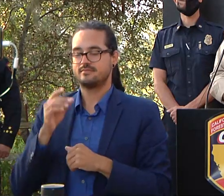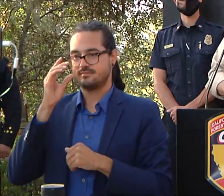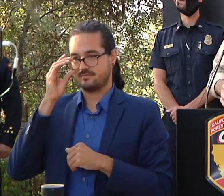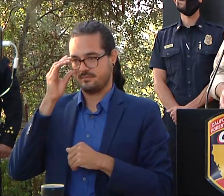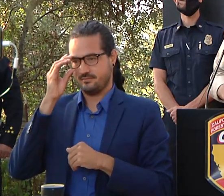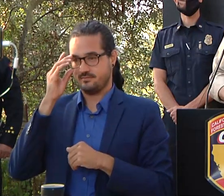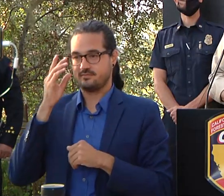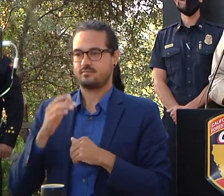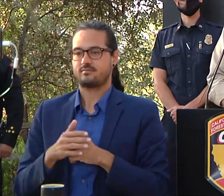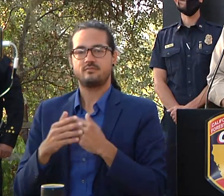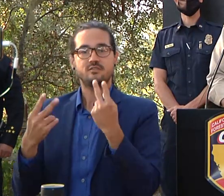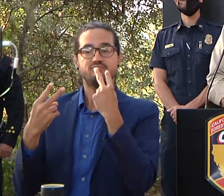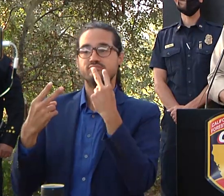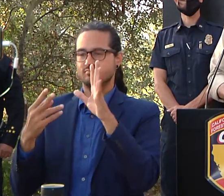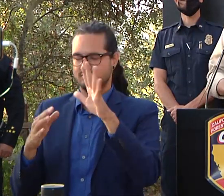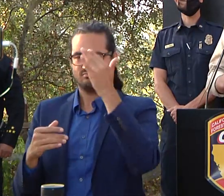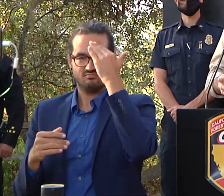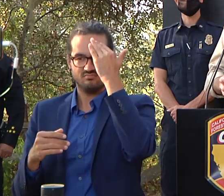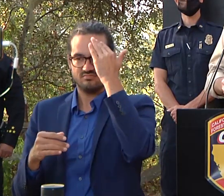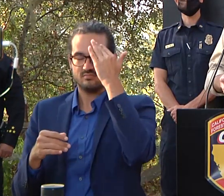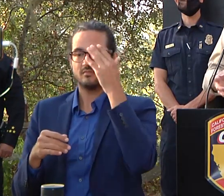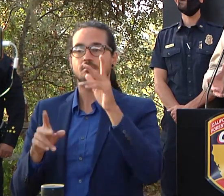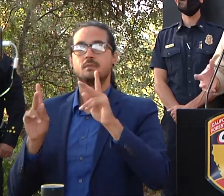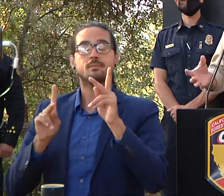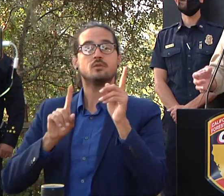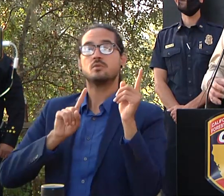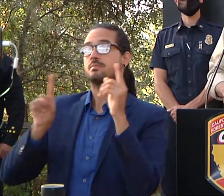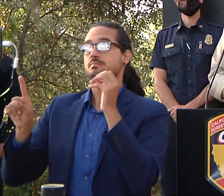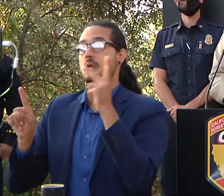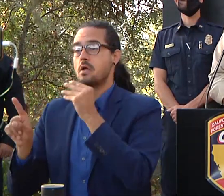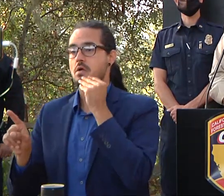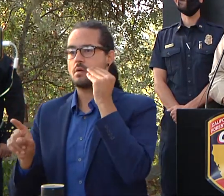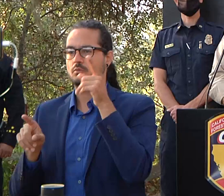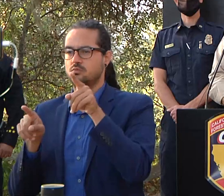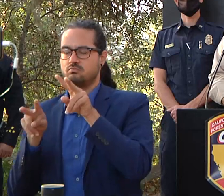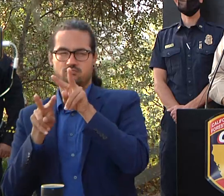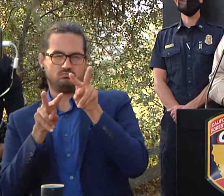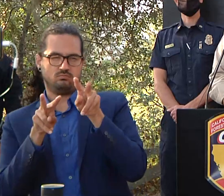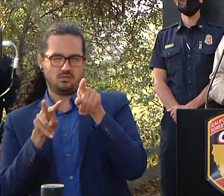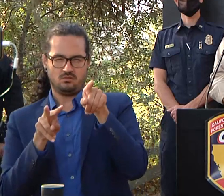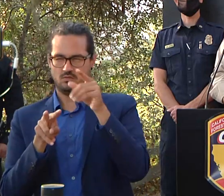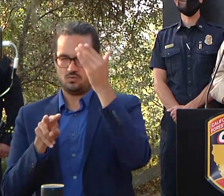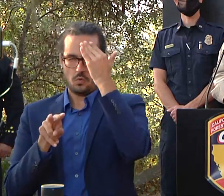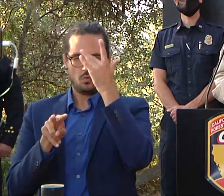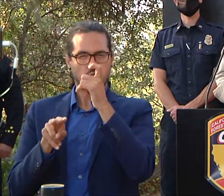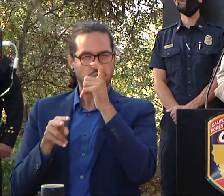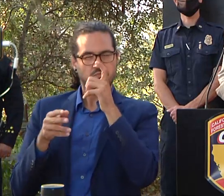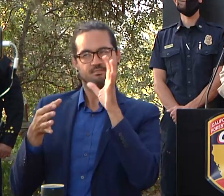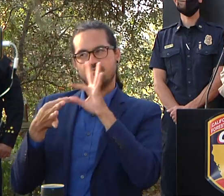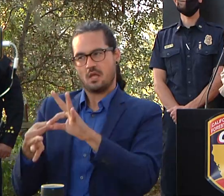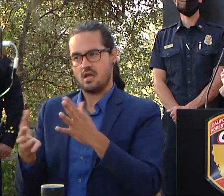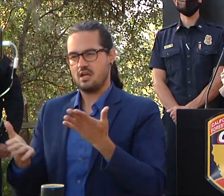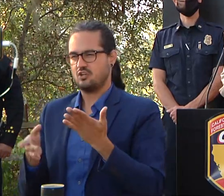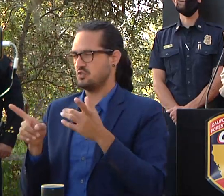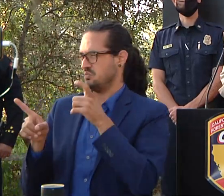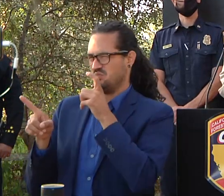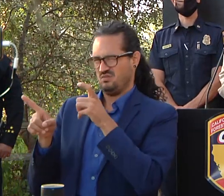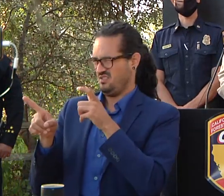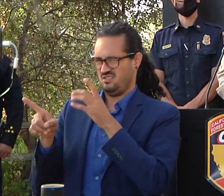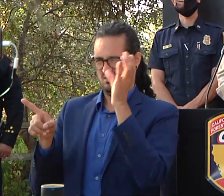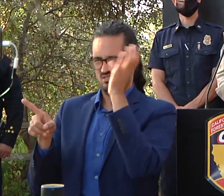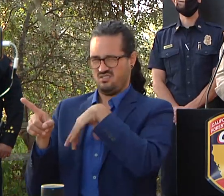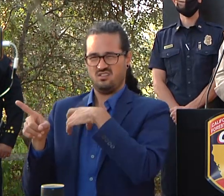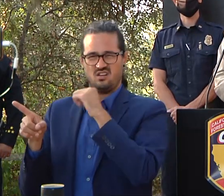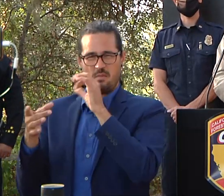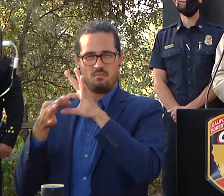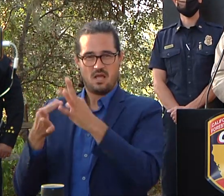when you go home you know who's who should be in the neighborhood and who shouldn't if you see somebody that should be in the neighborhood we want you to give us a call and and